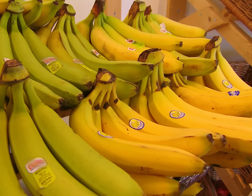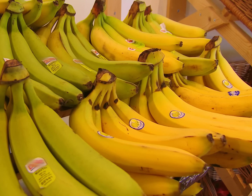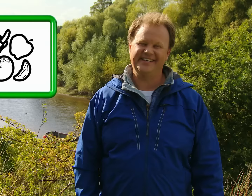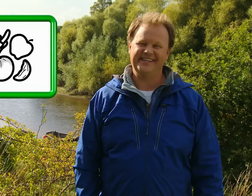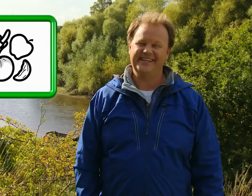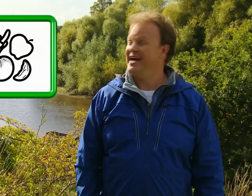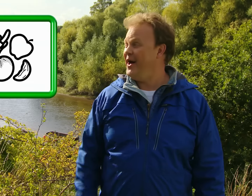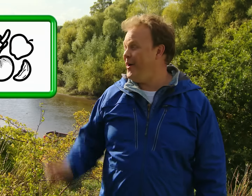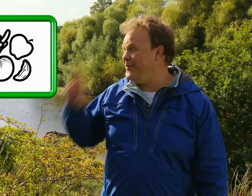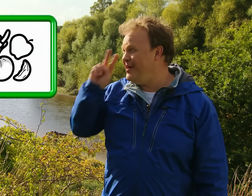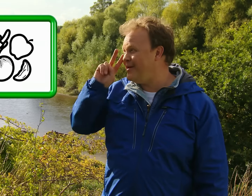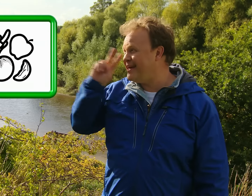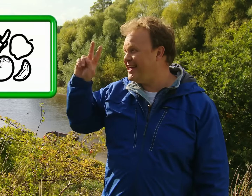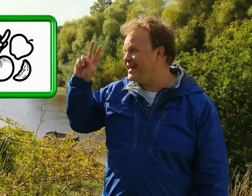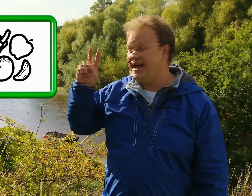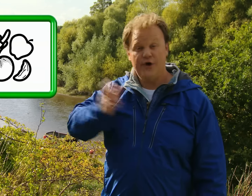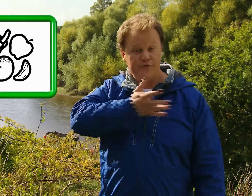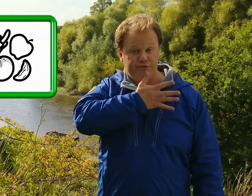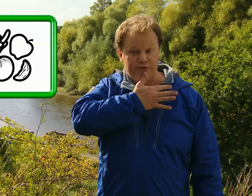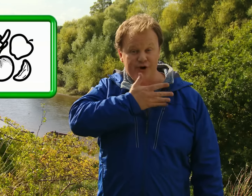Oh look! Fruit!